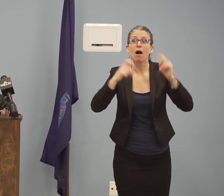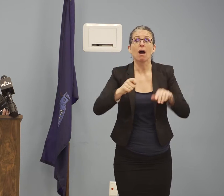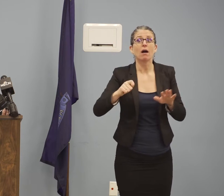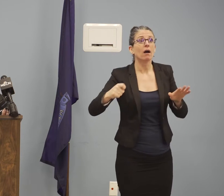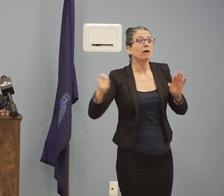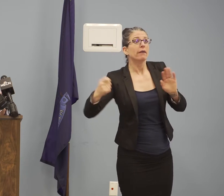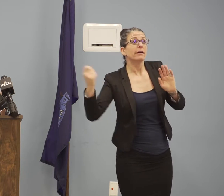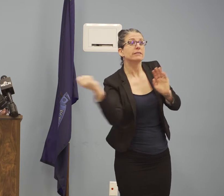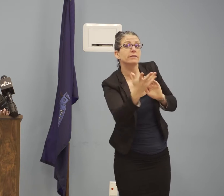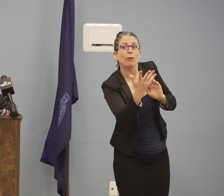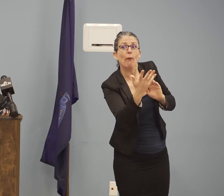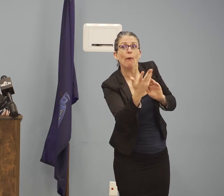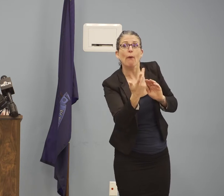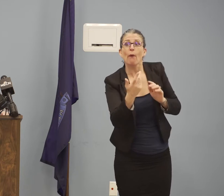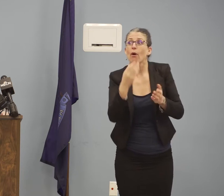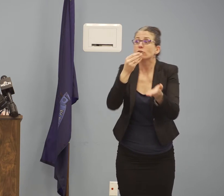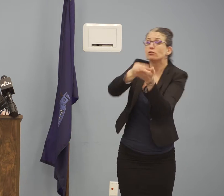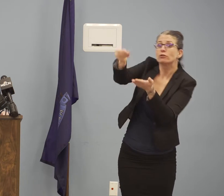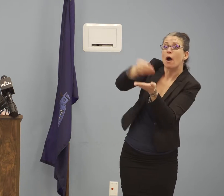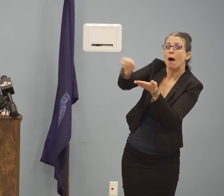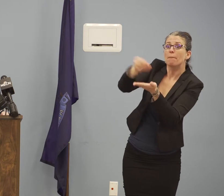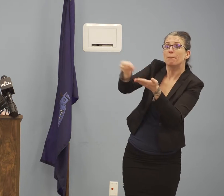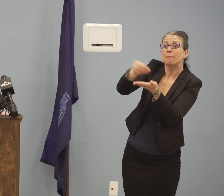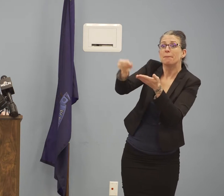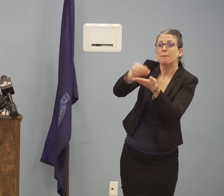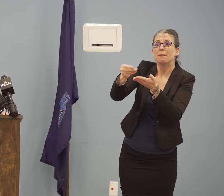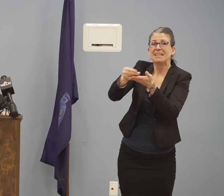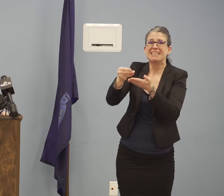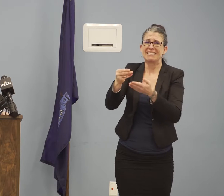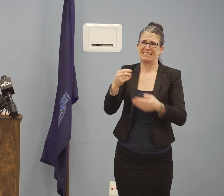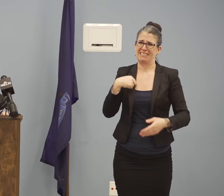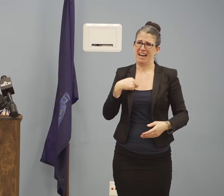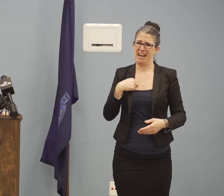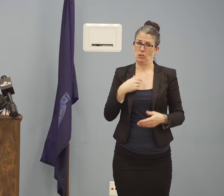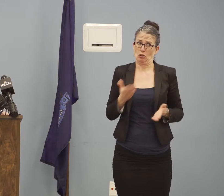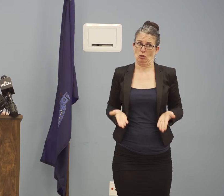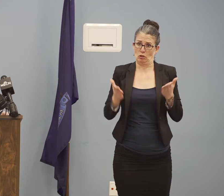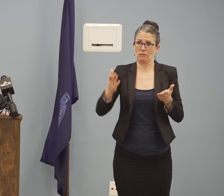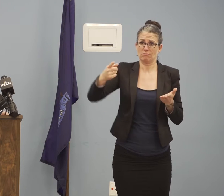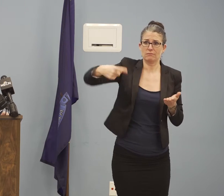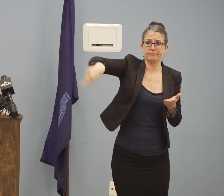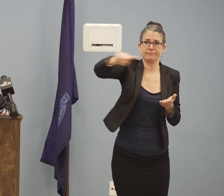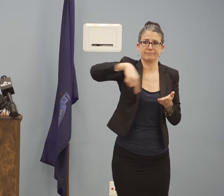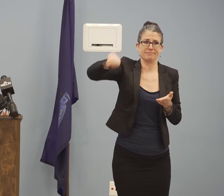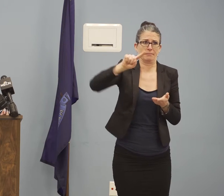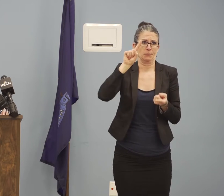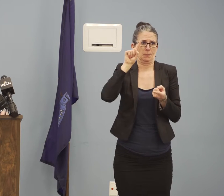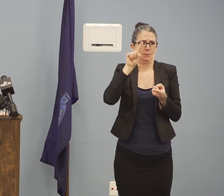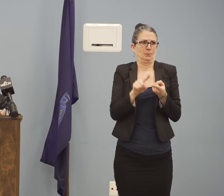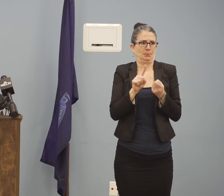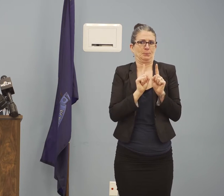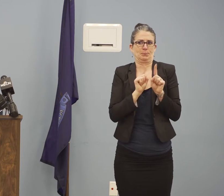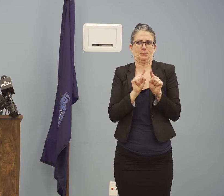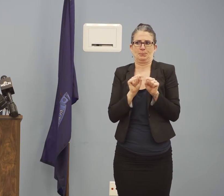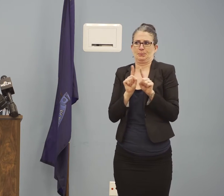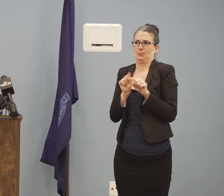close their doors for the next two weeks to minimize public gatherings and the spread of the virus.